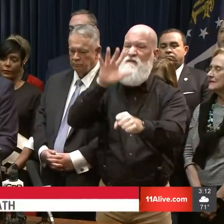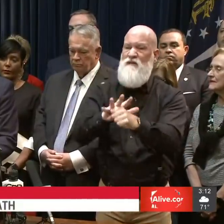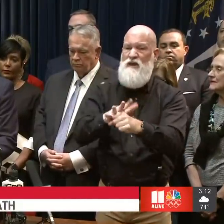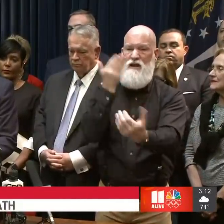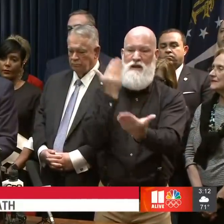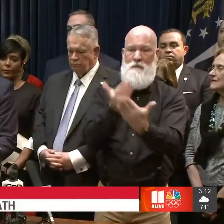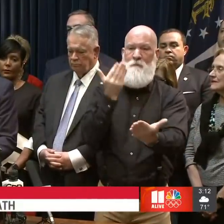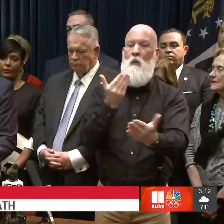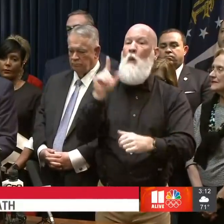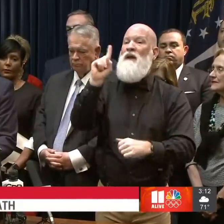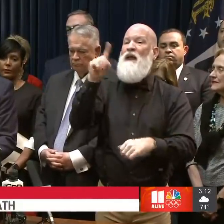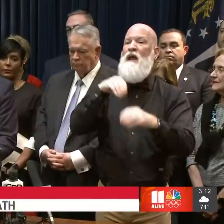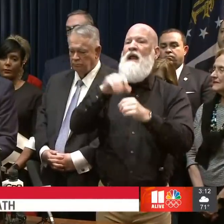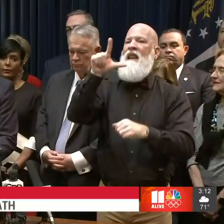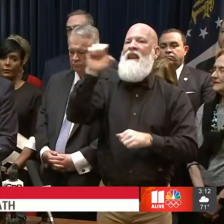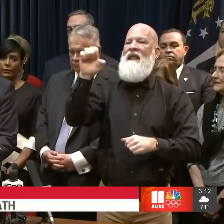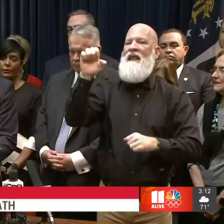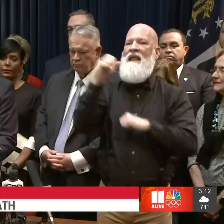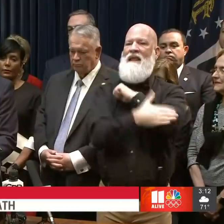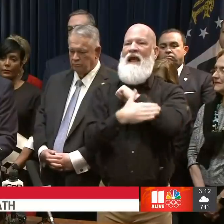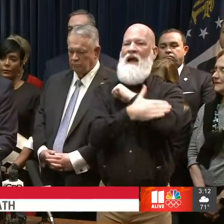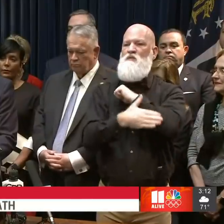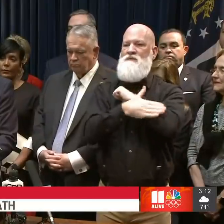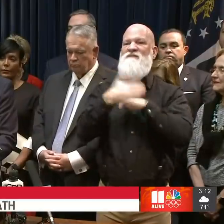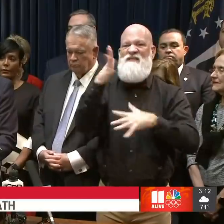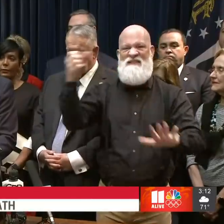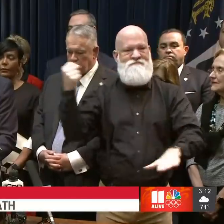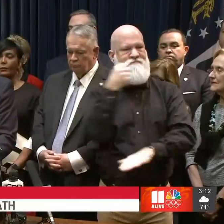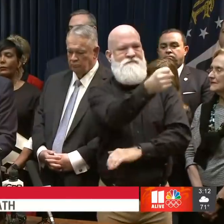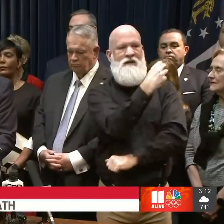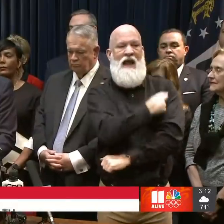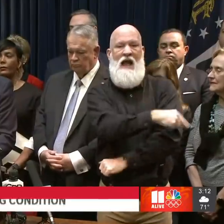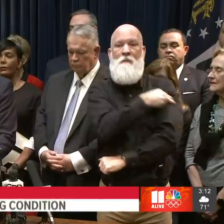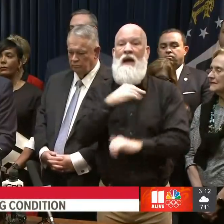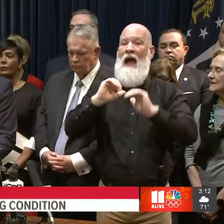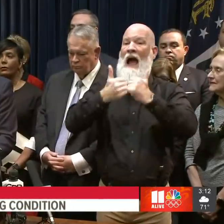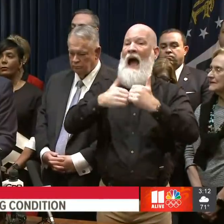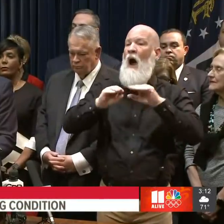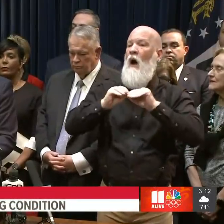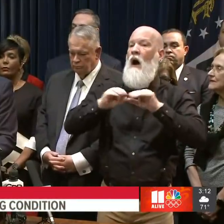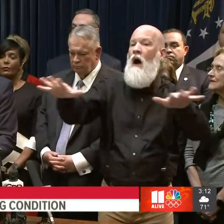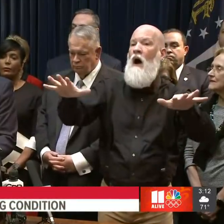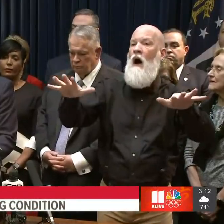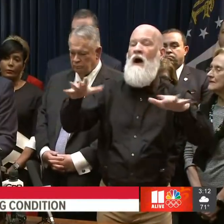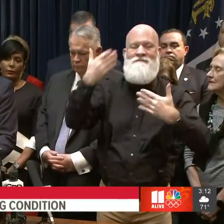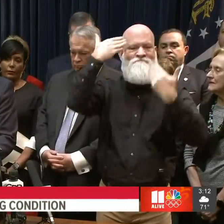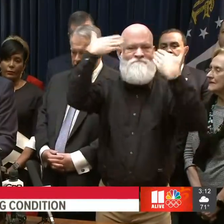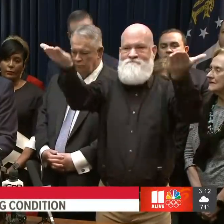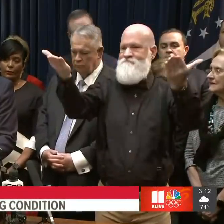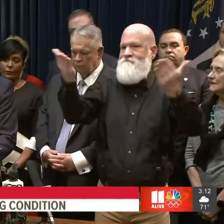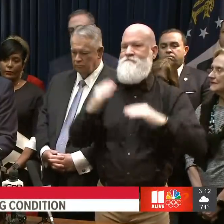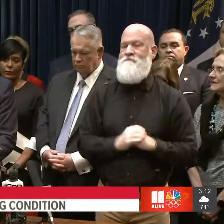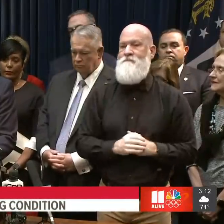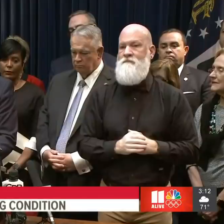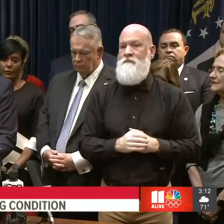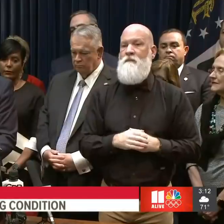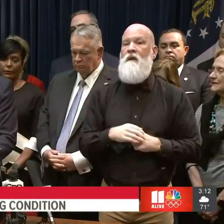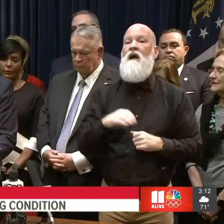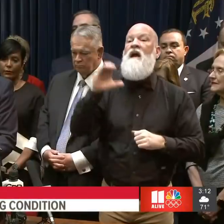The source of the infection is unknown. One individual is a resident of Cobb County and is hospitalized.